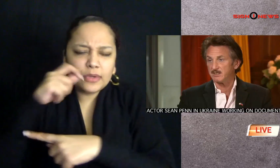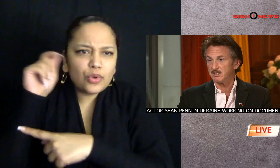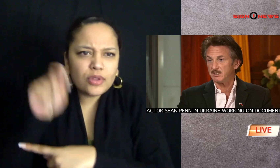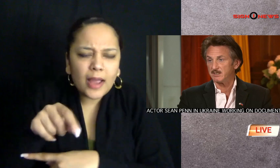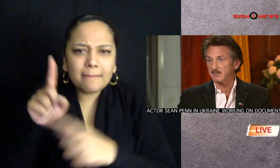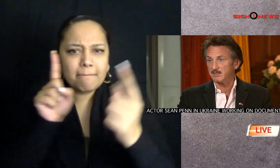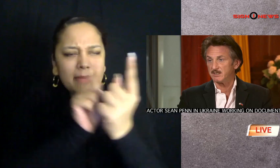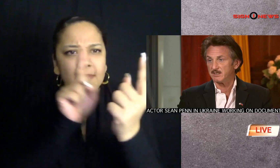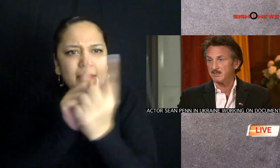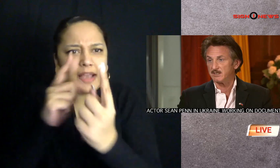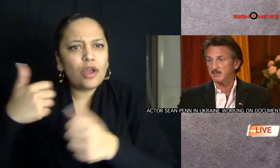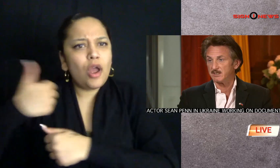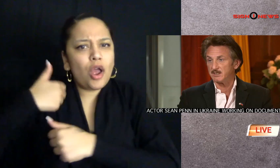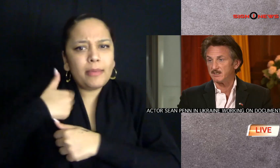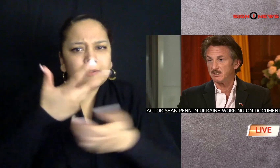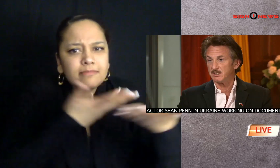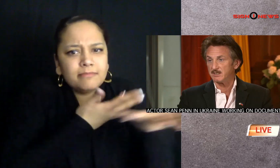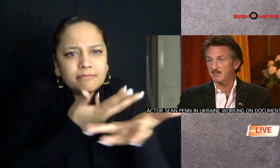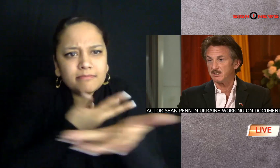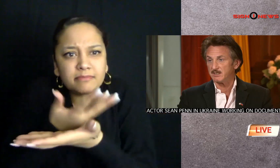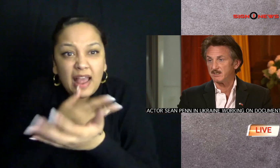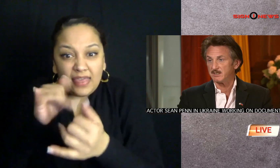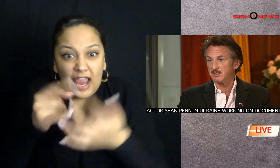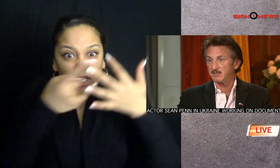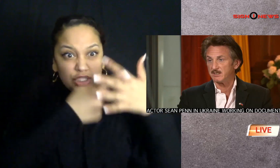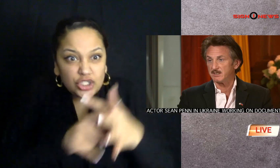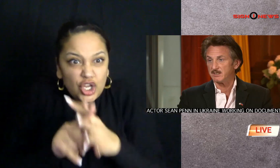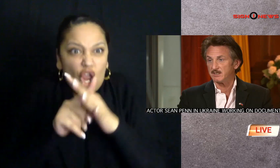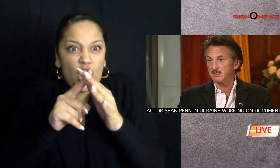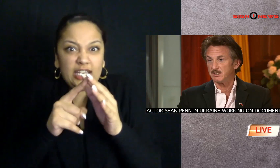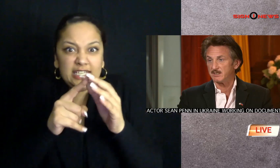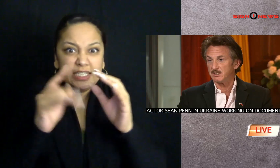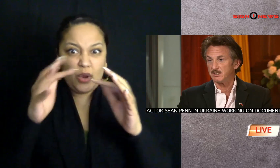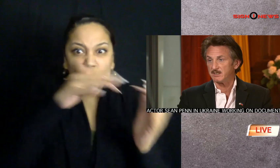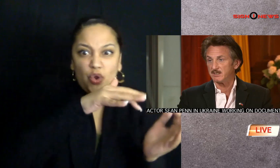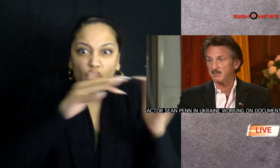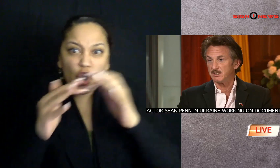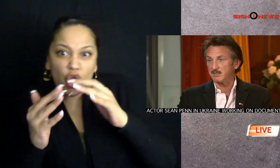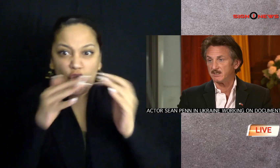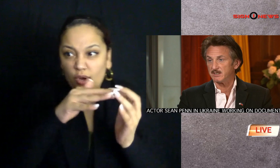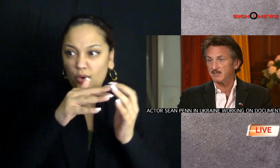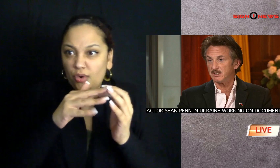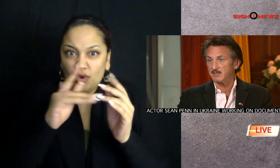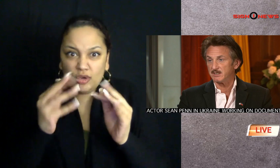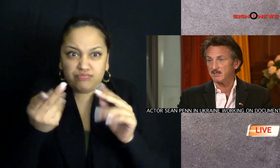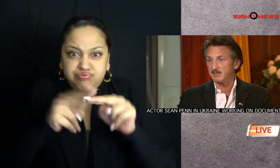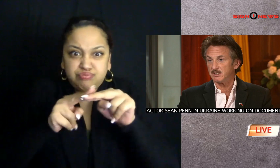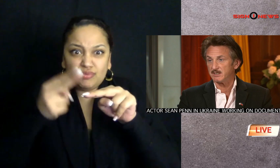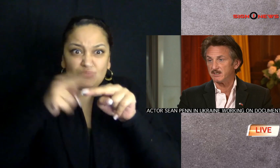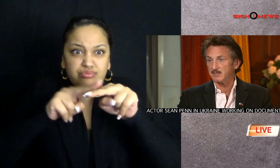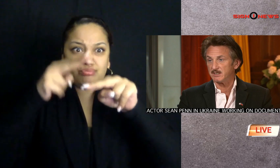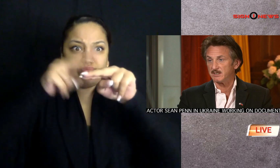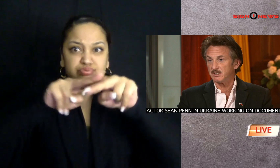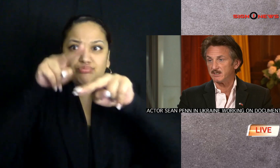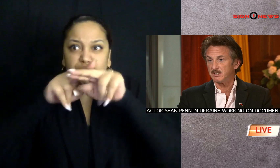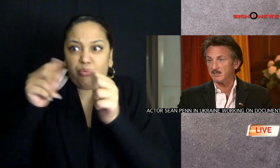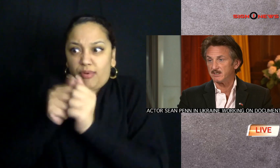Penn spent time in Ukraine meeting with troops just as the tension started to rise with Russia